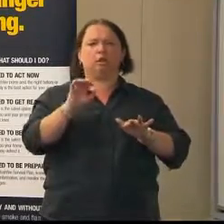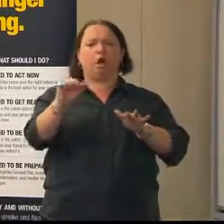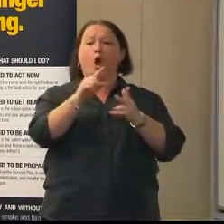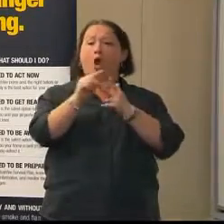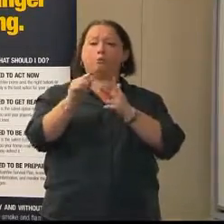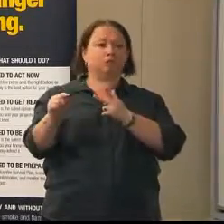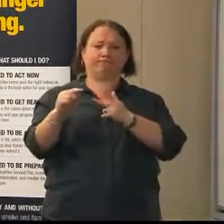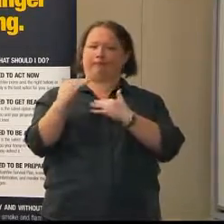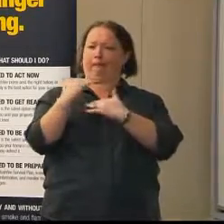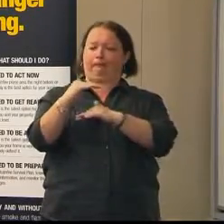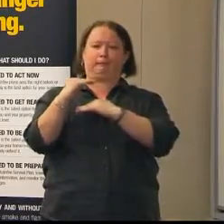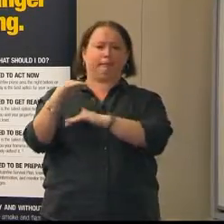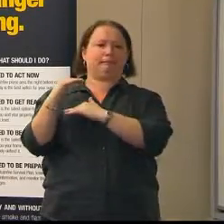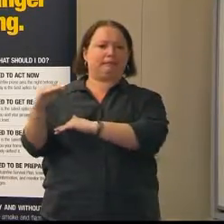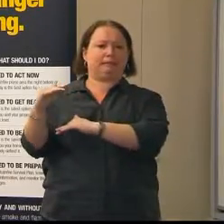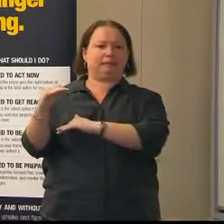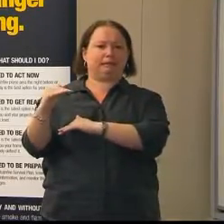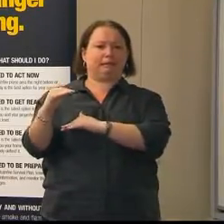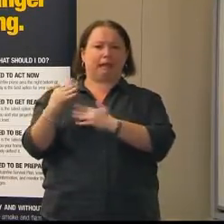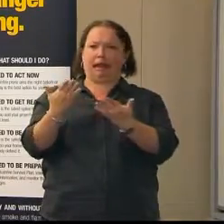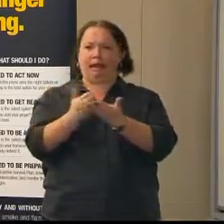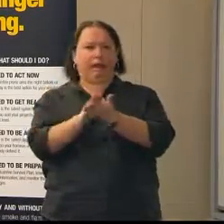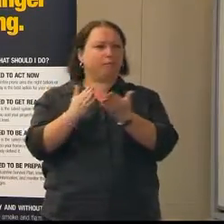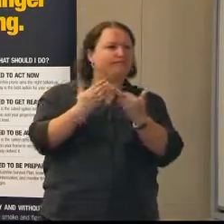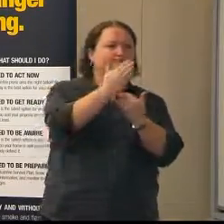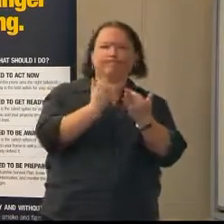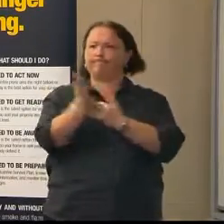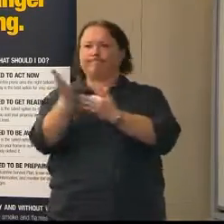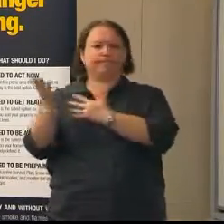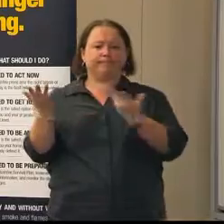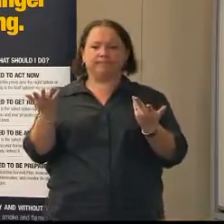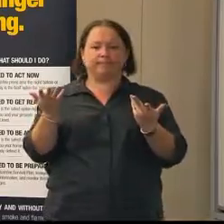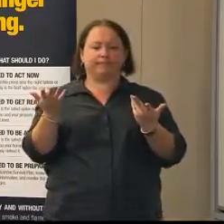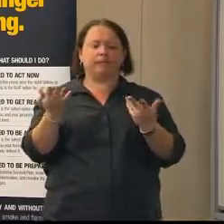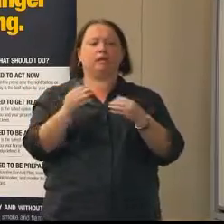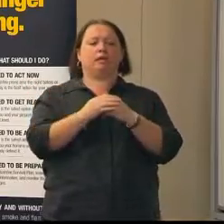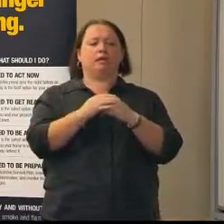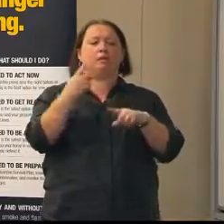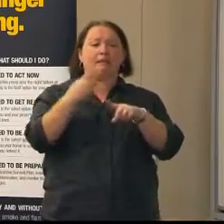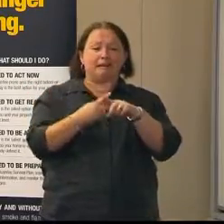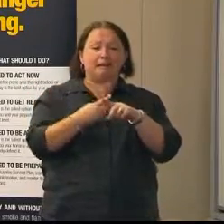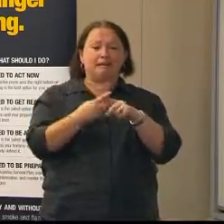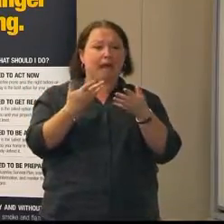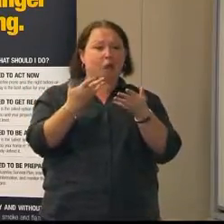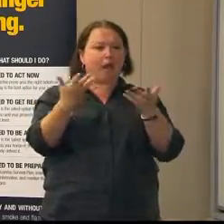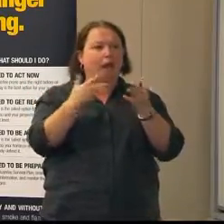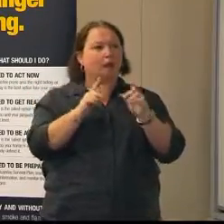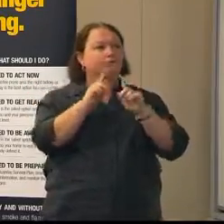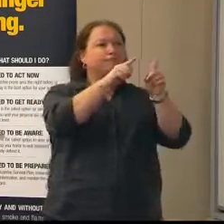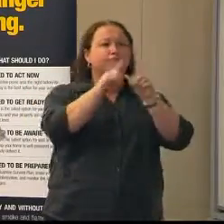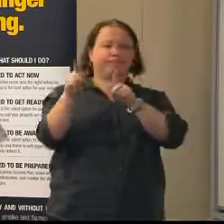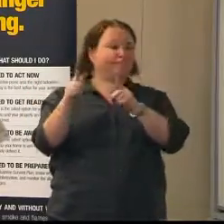by way of escape routes, their options are limited by way of the places they can go,